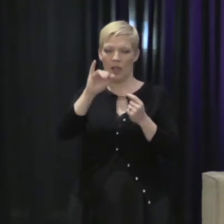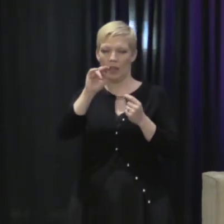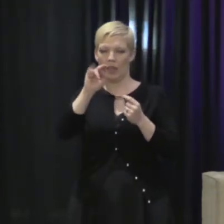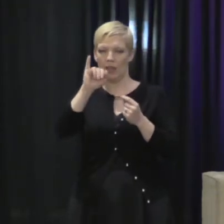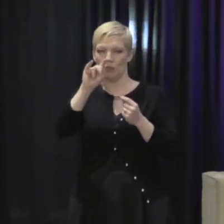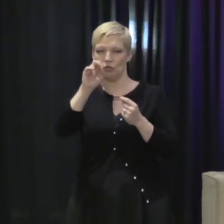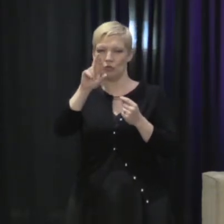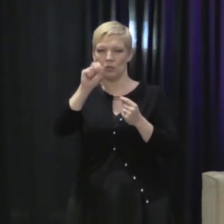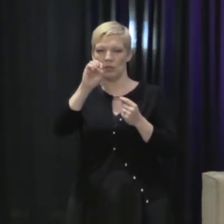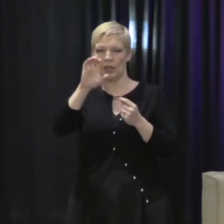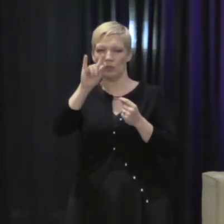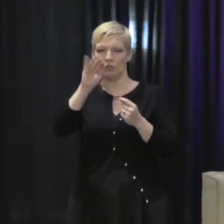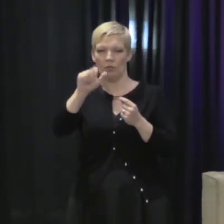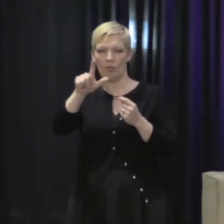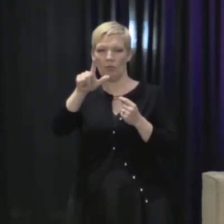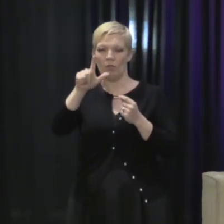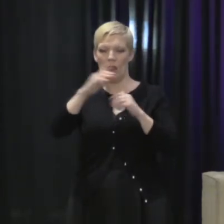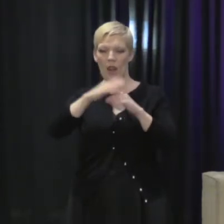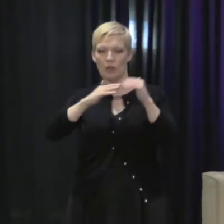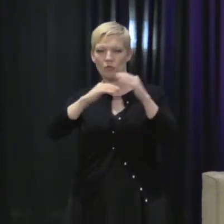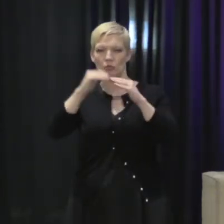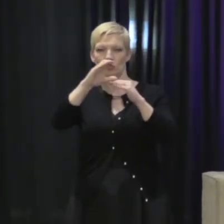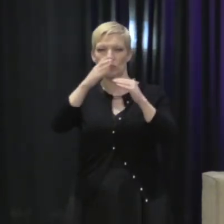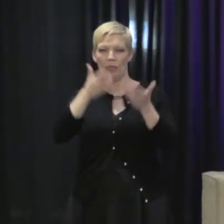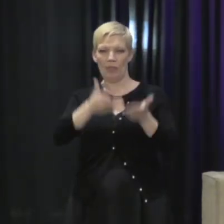there that may have informed the police response?